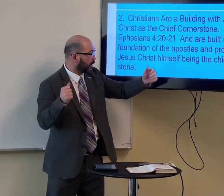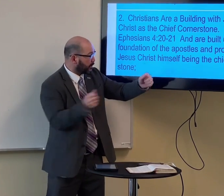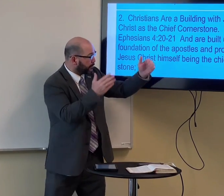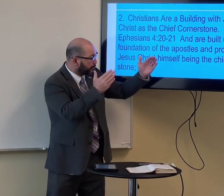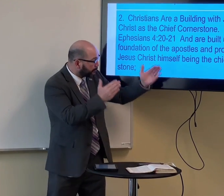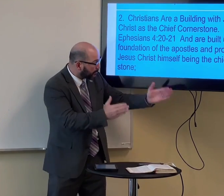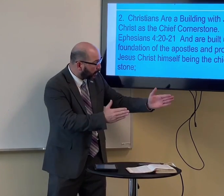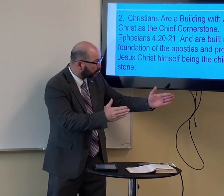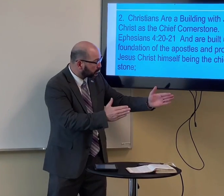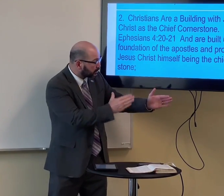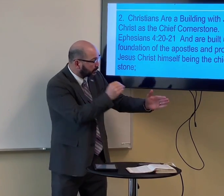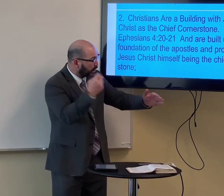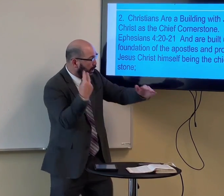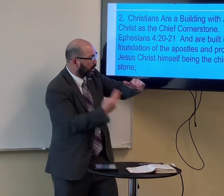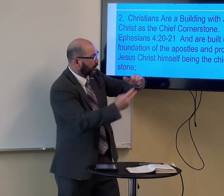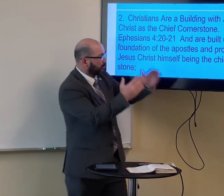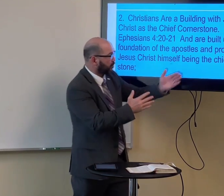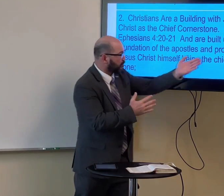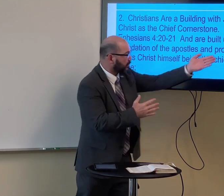the apostles and the prophets